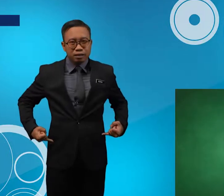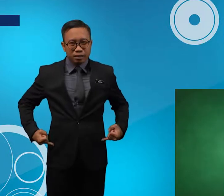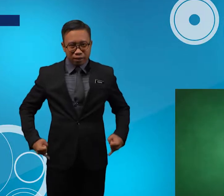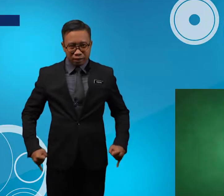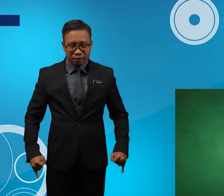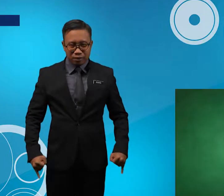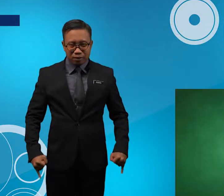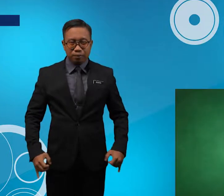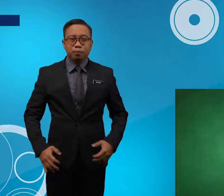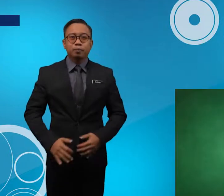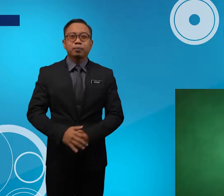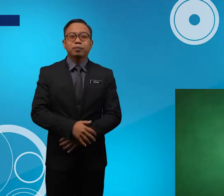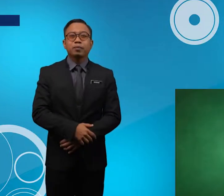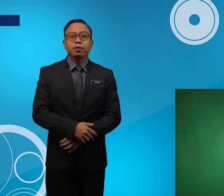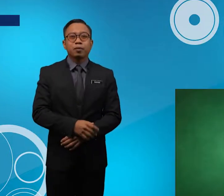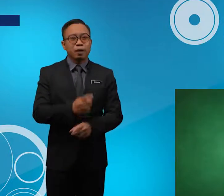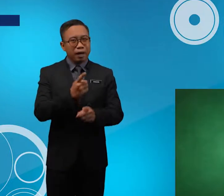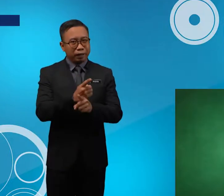JINES JINES